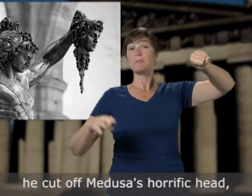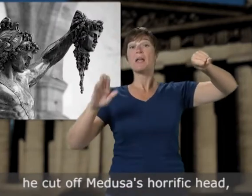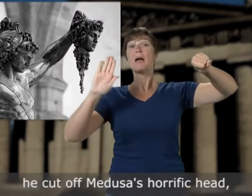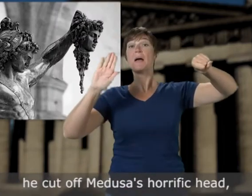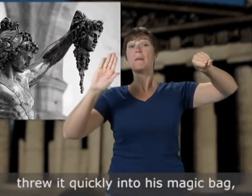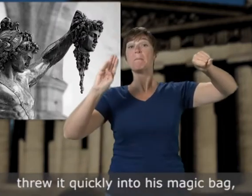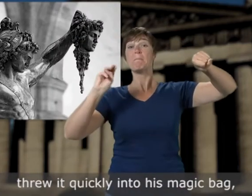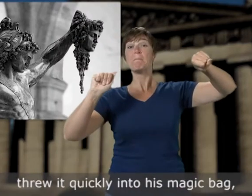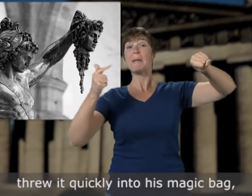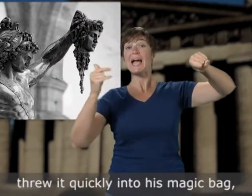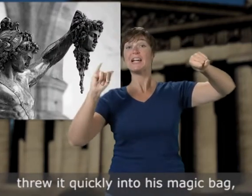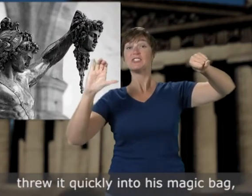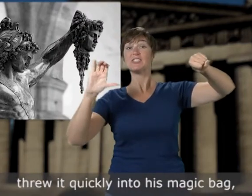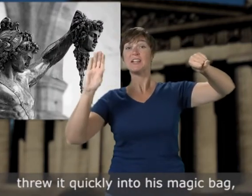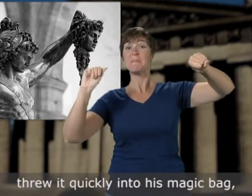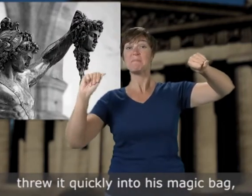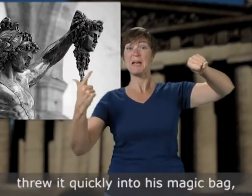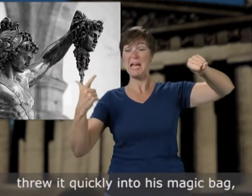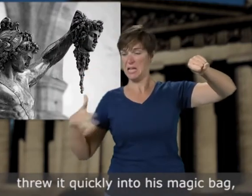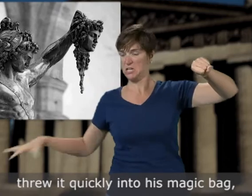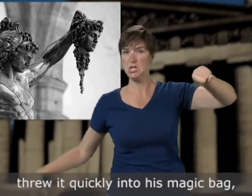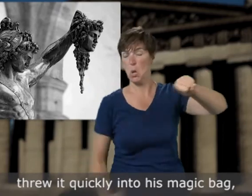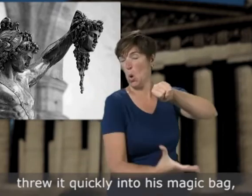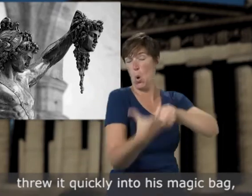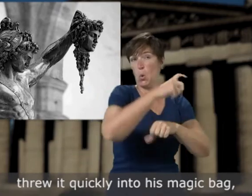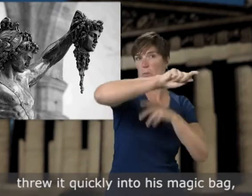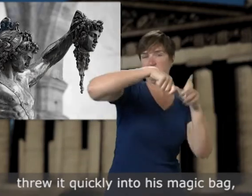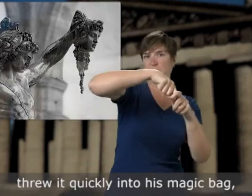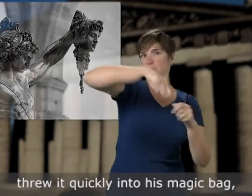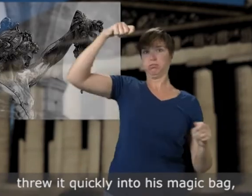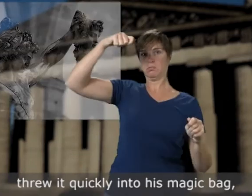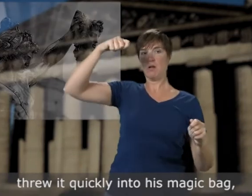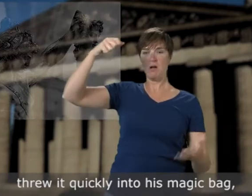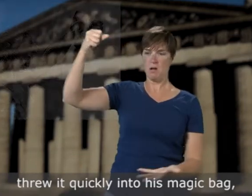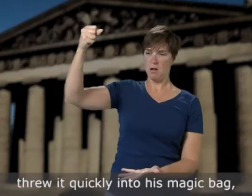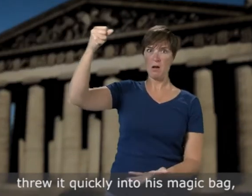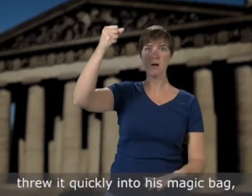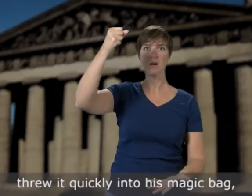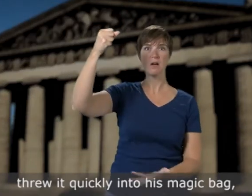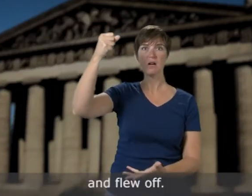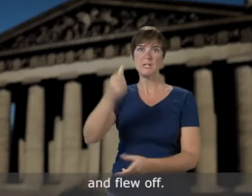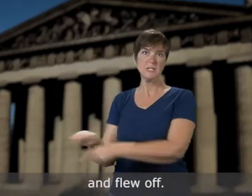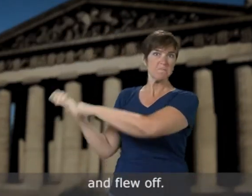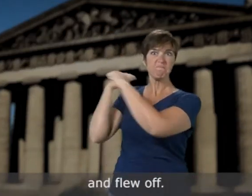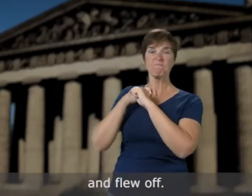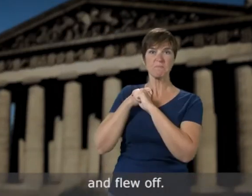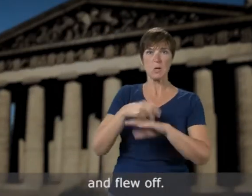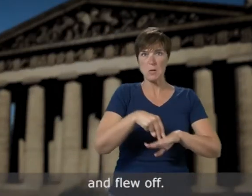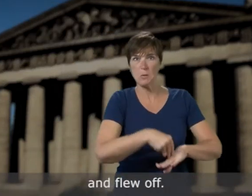threw it quickly into his magic bag and flew off